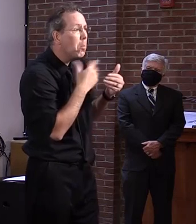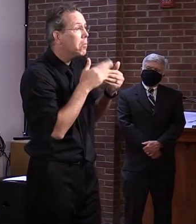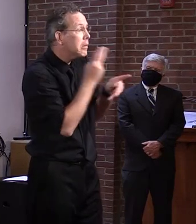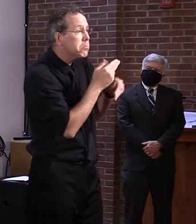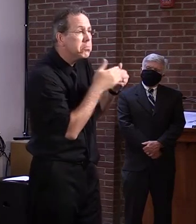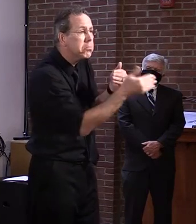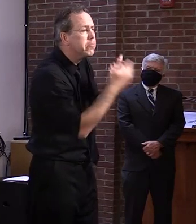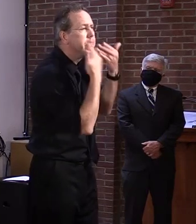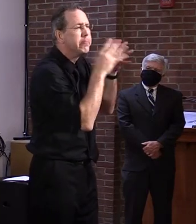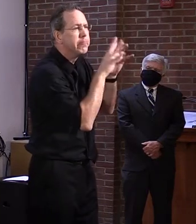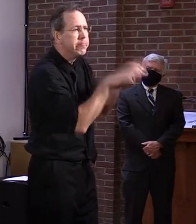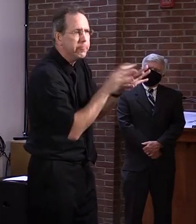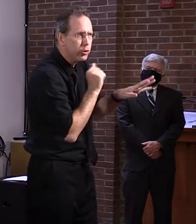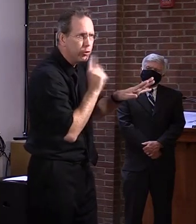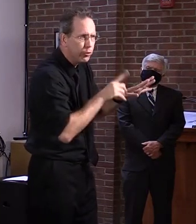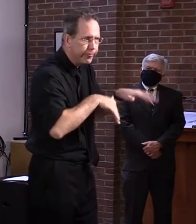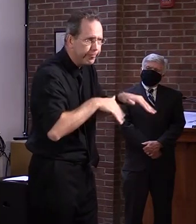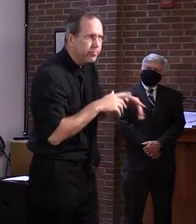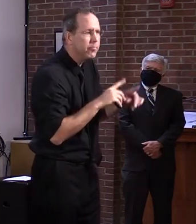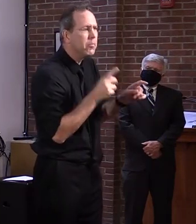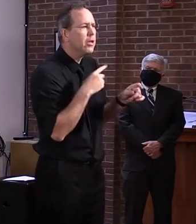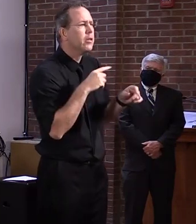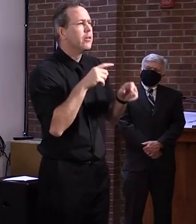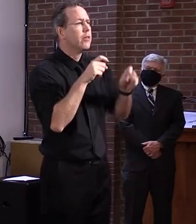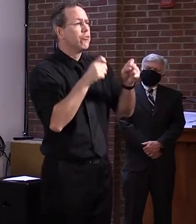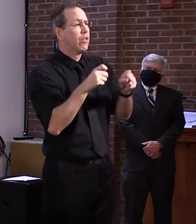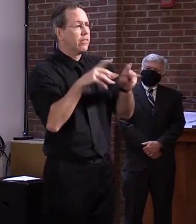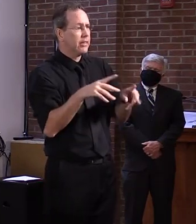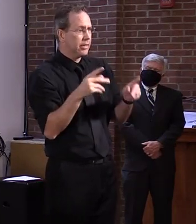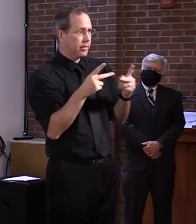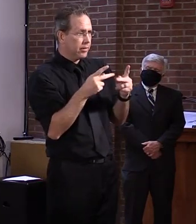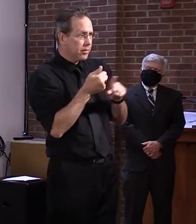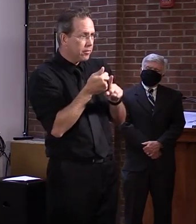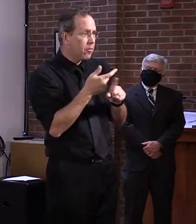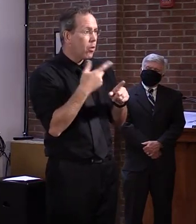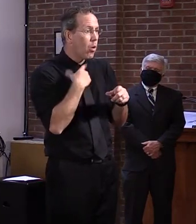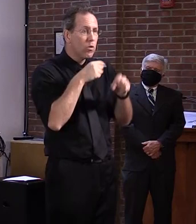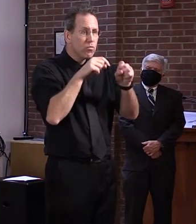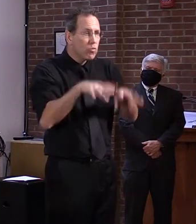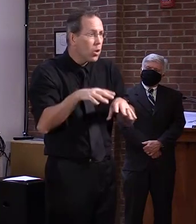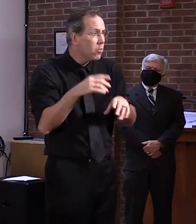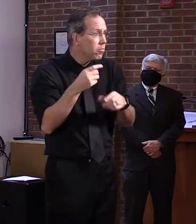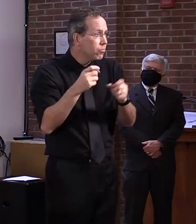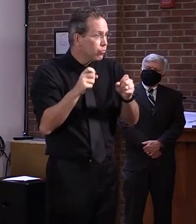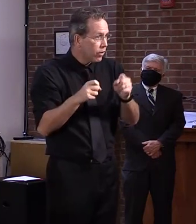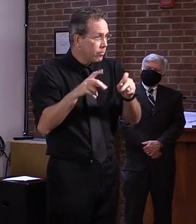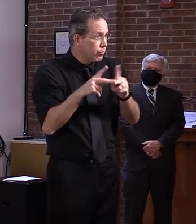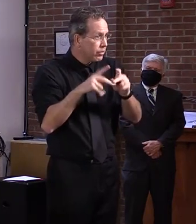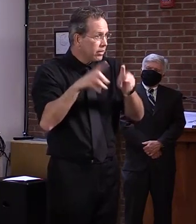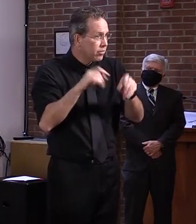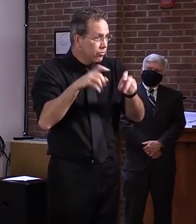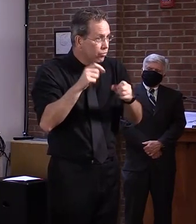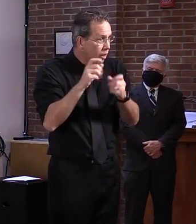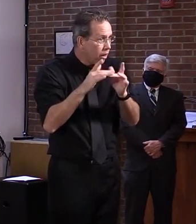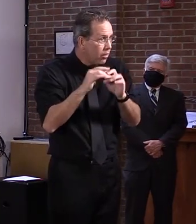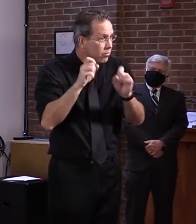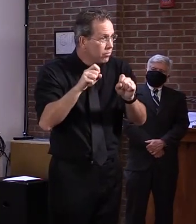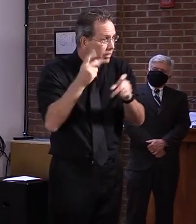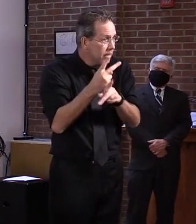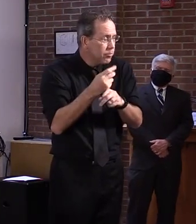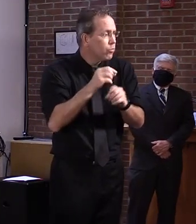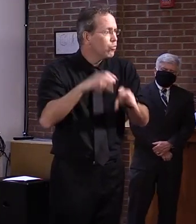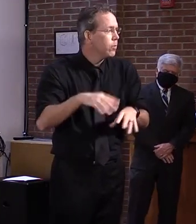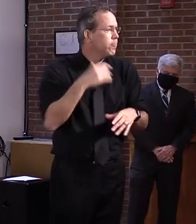but I'm not sure that this is one of them. And, uh, as you might recall, there was an outcry from many who wanted to get their